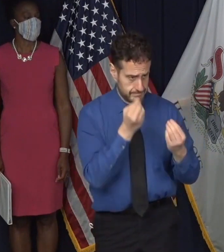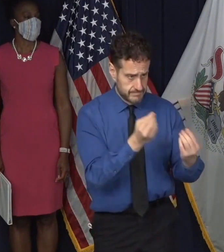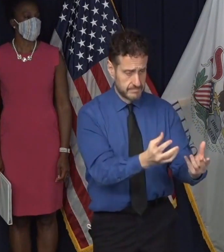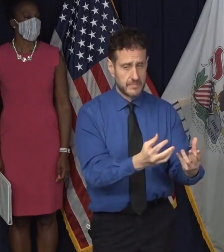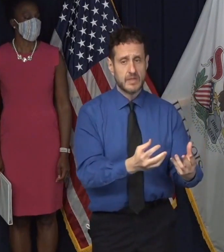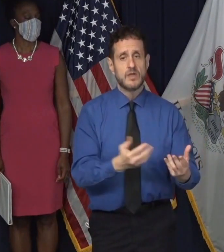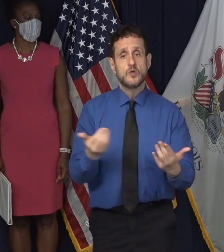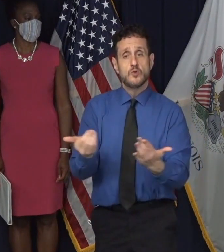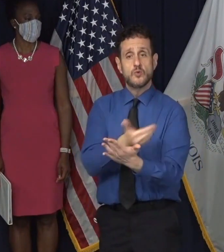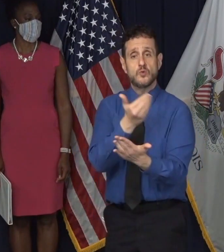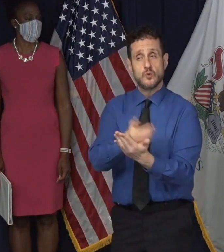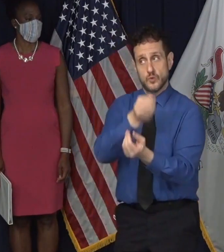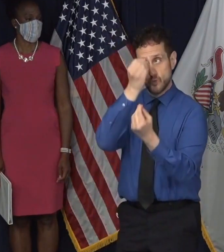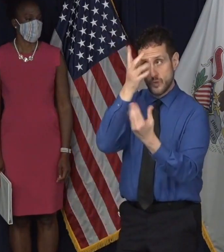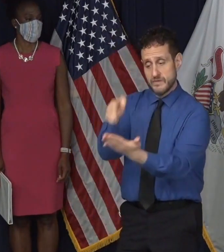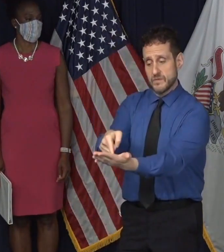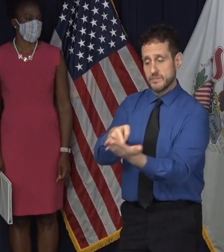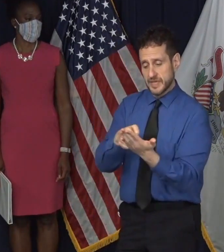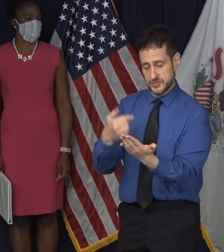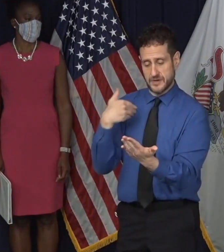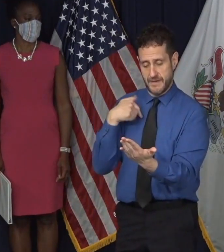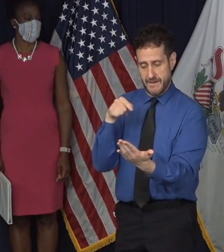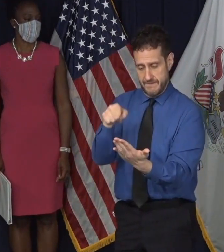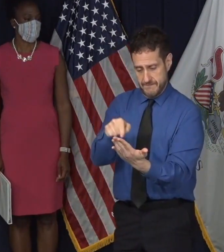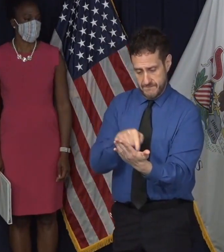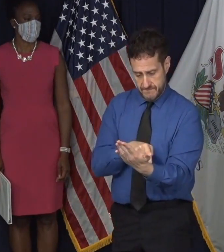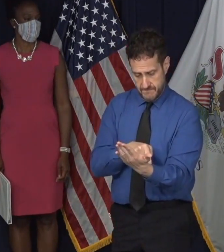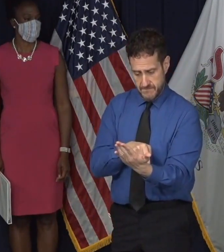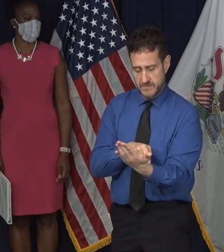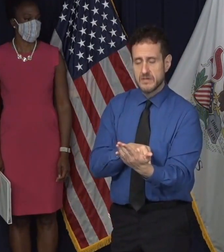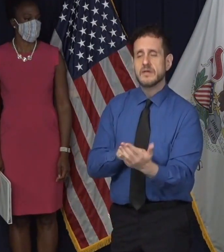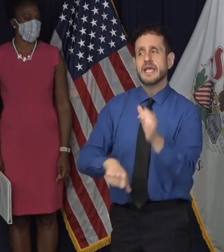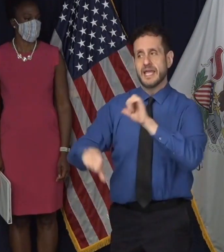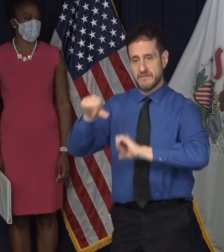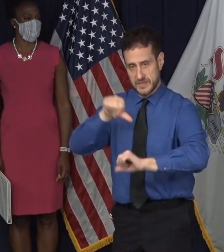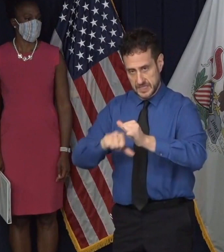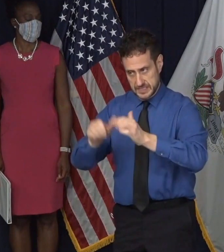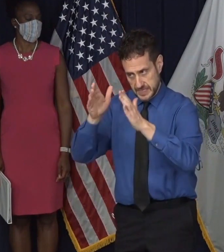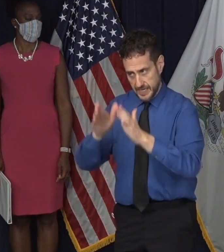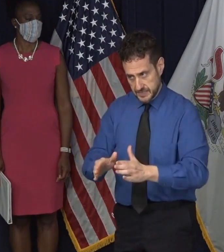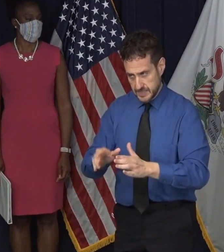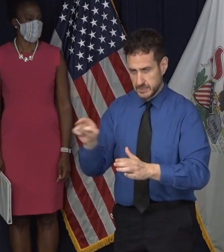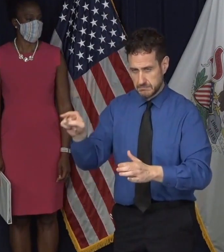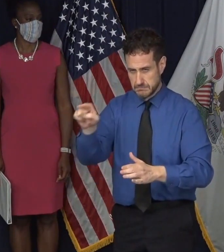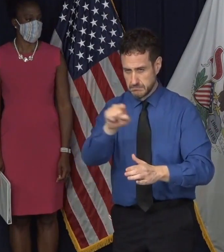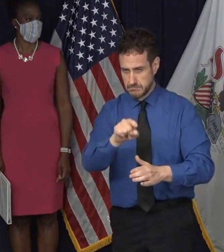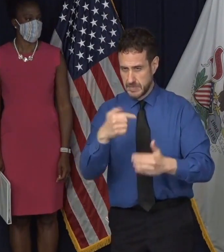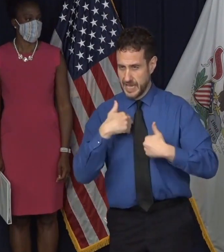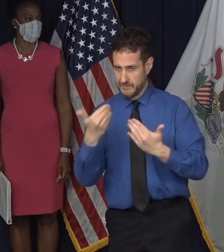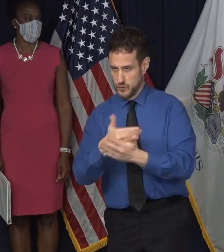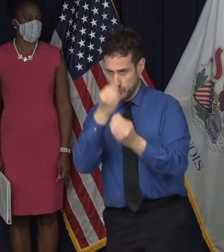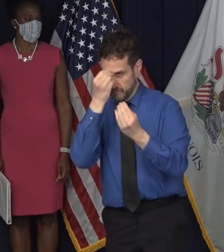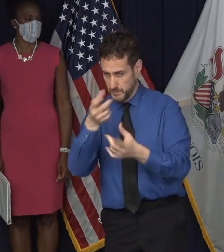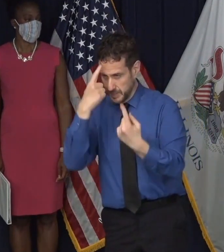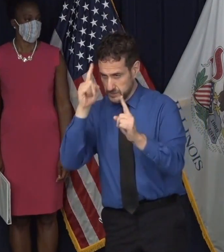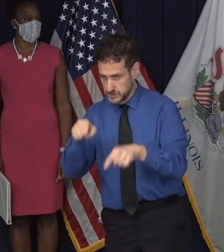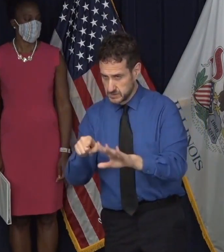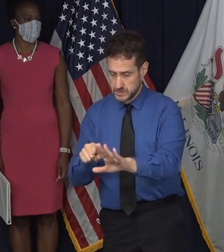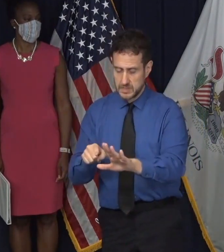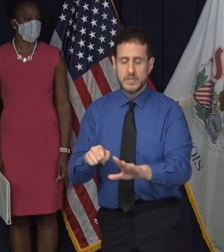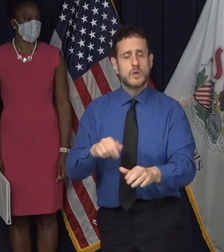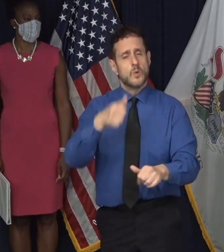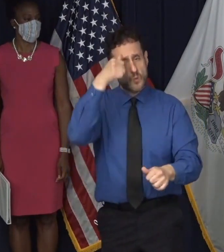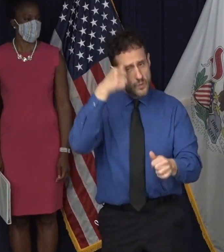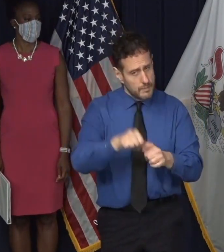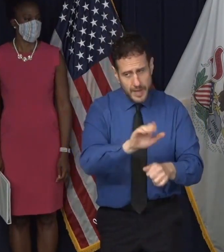information, uh, reveals itself, as the scientists come forward with new information, I just want to remind you all